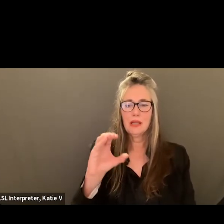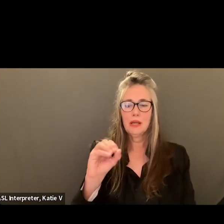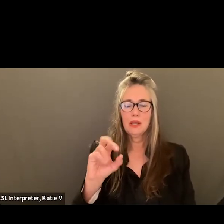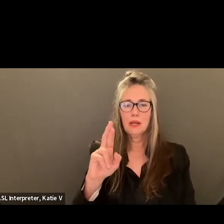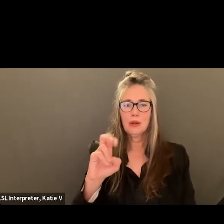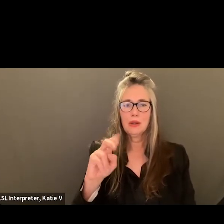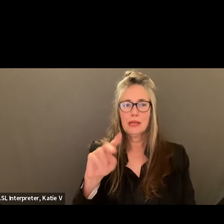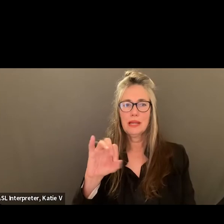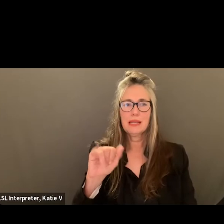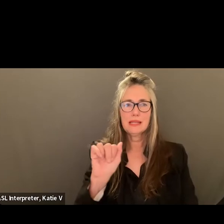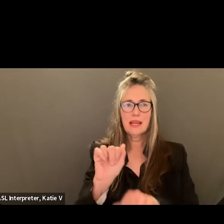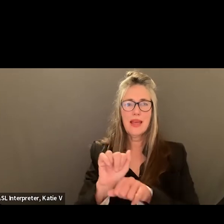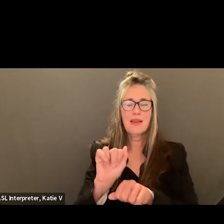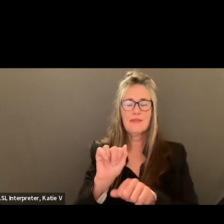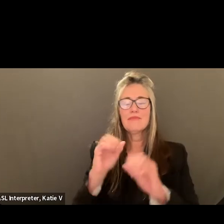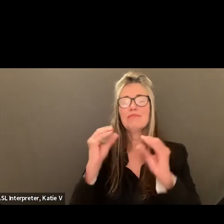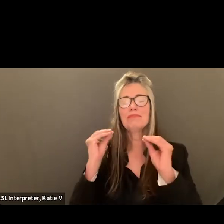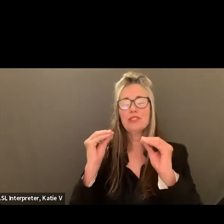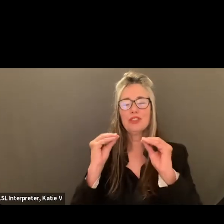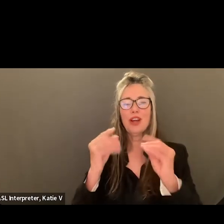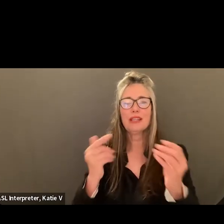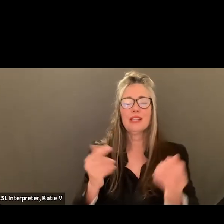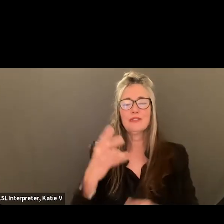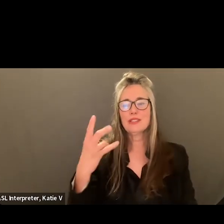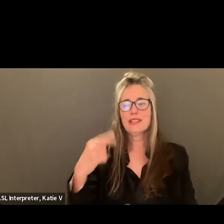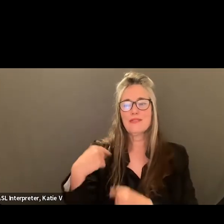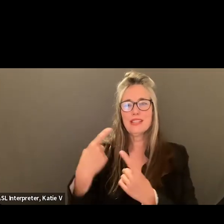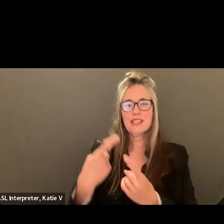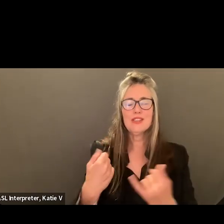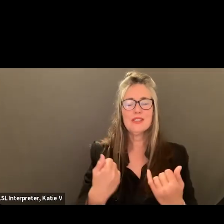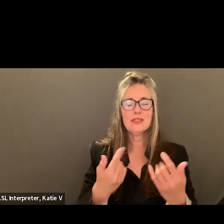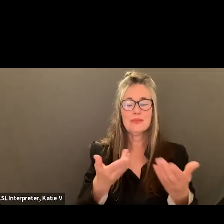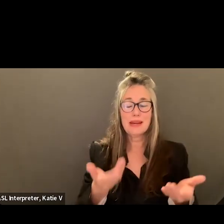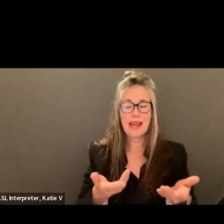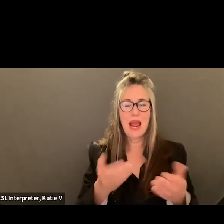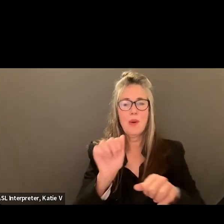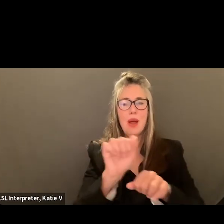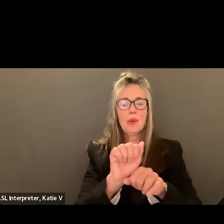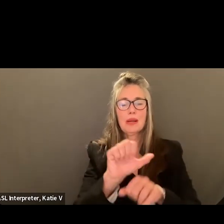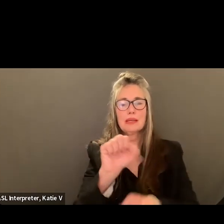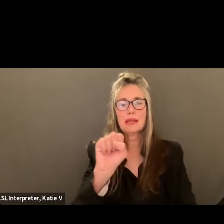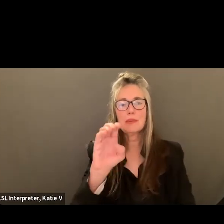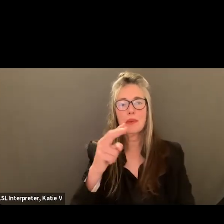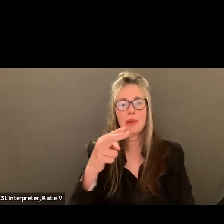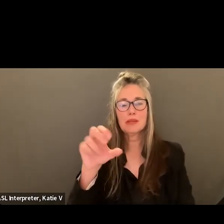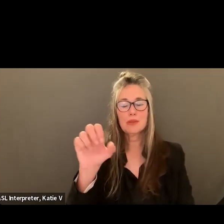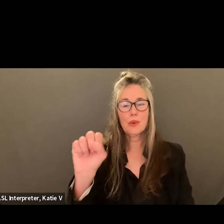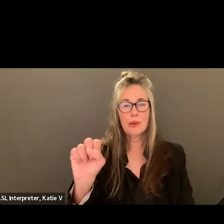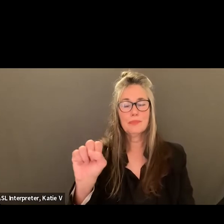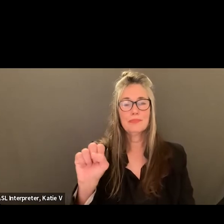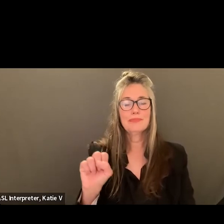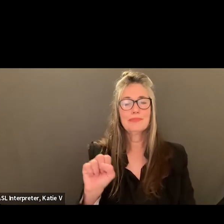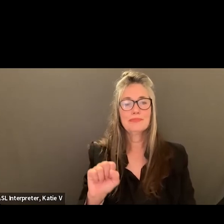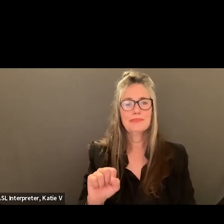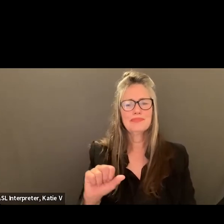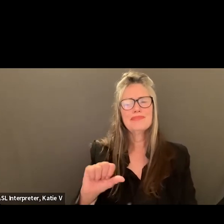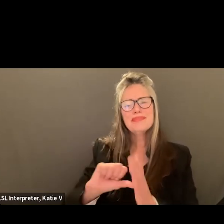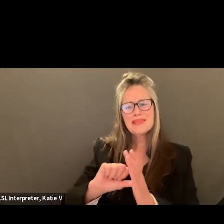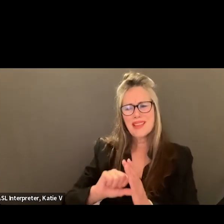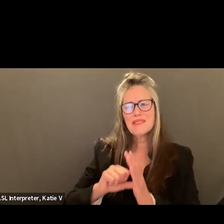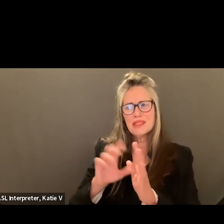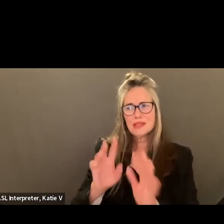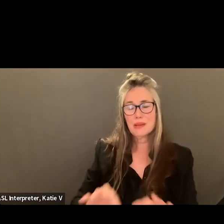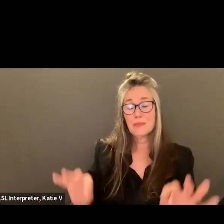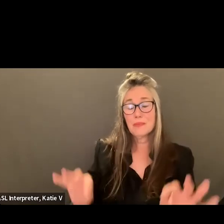for 17 years and I'm at Santa Barbara High right now. I want to take the time to emphasize